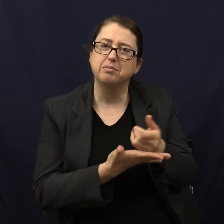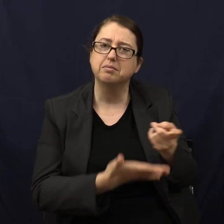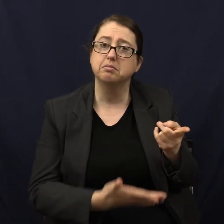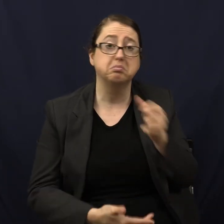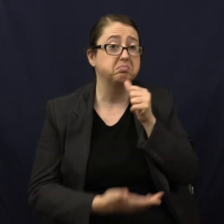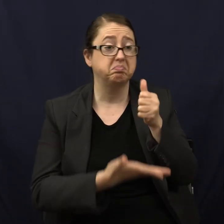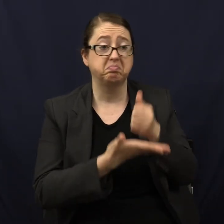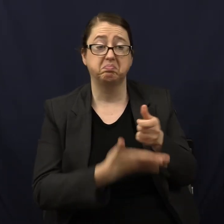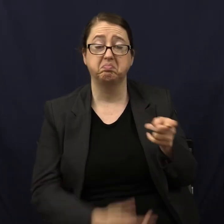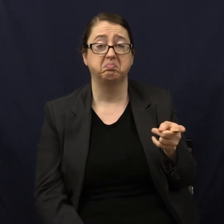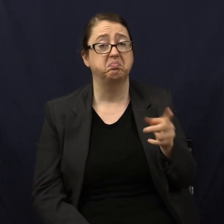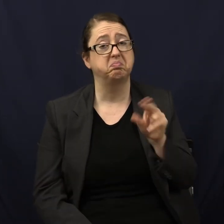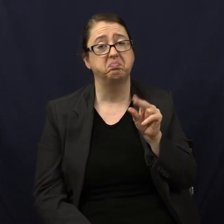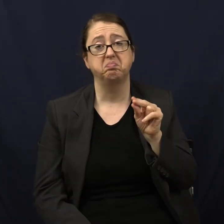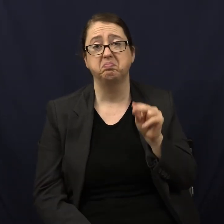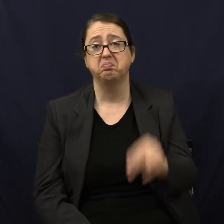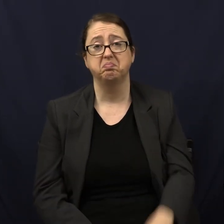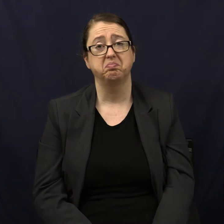It does not.